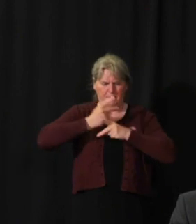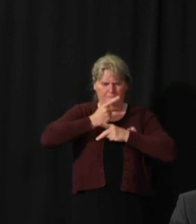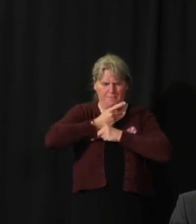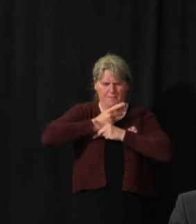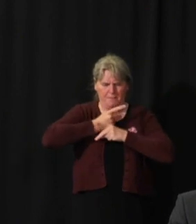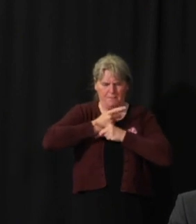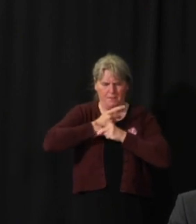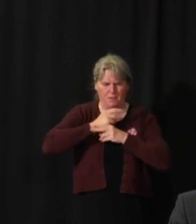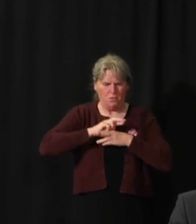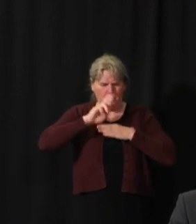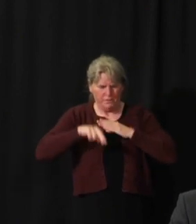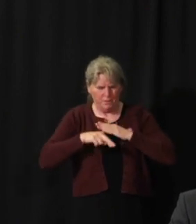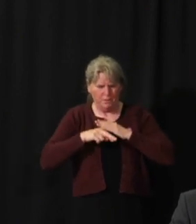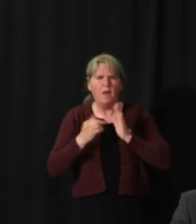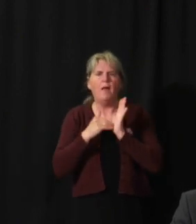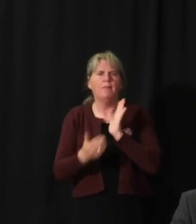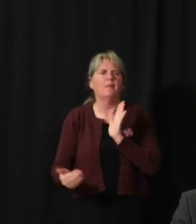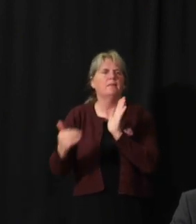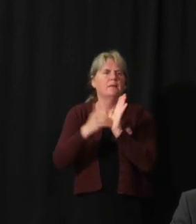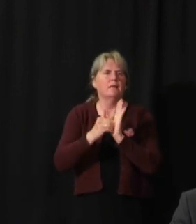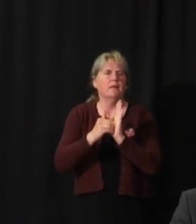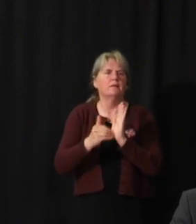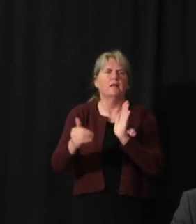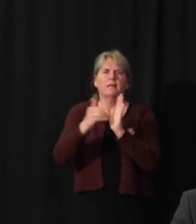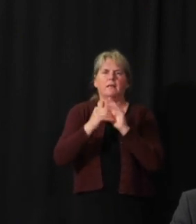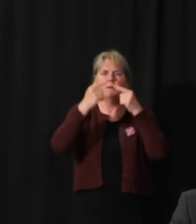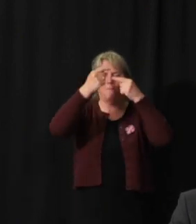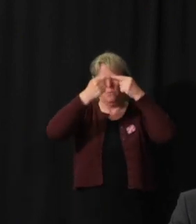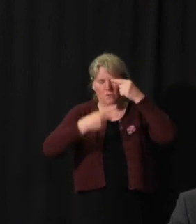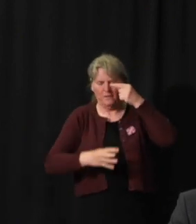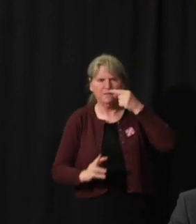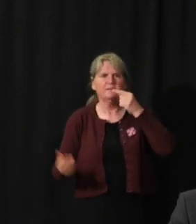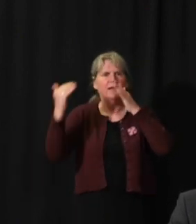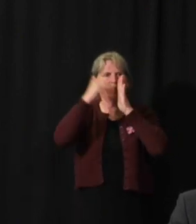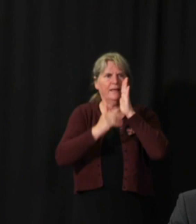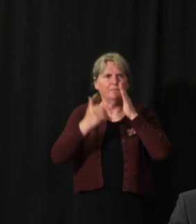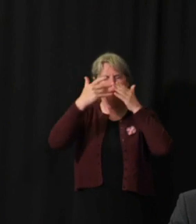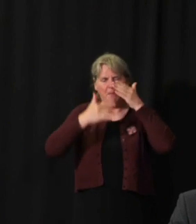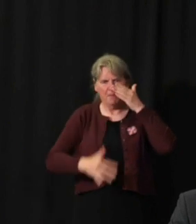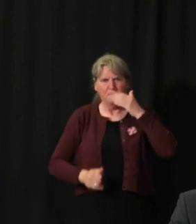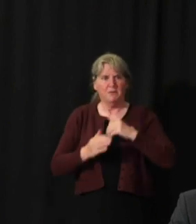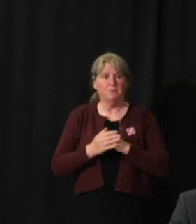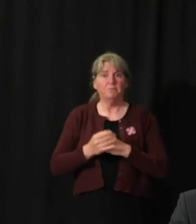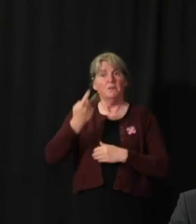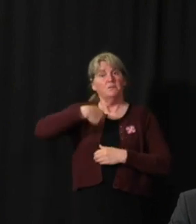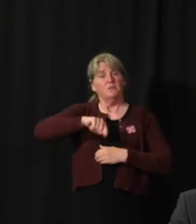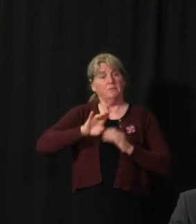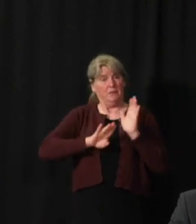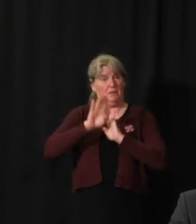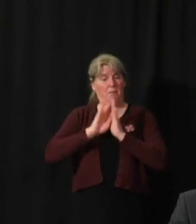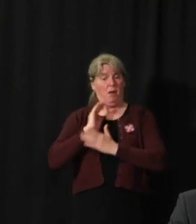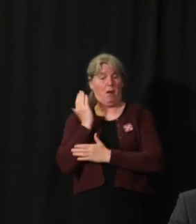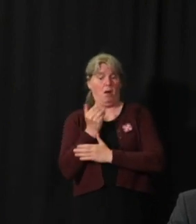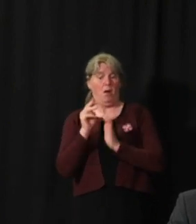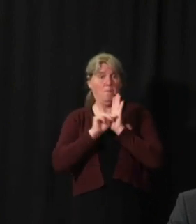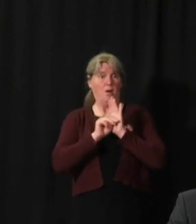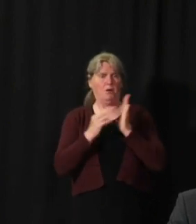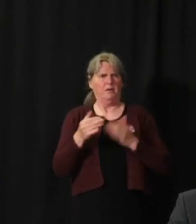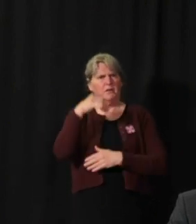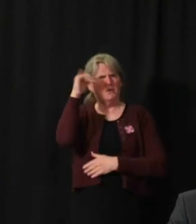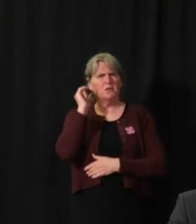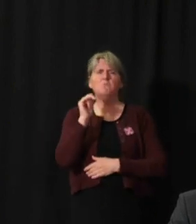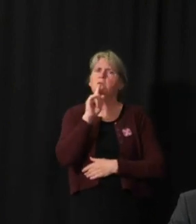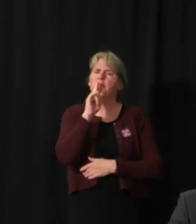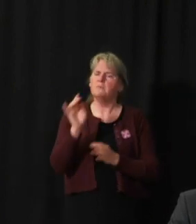and then repeat the process. So we started by building our own models in Yukon, relatively